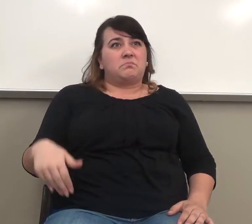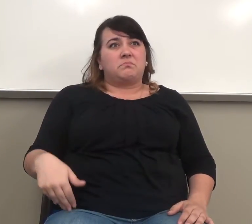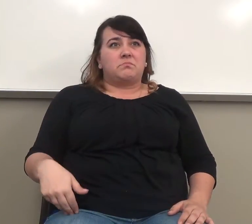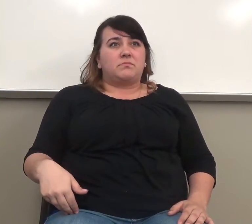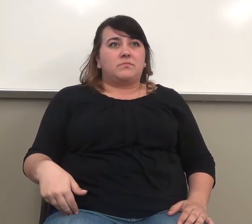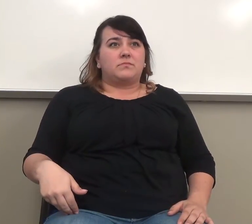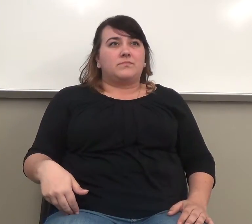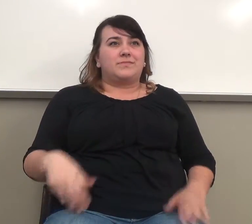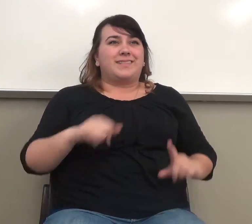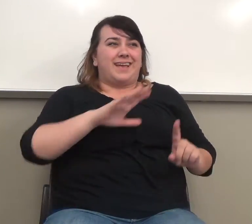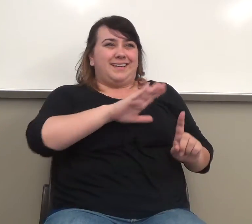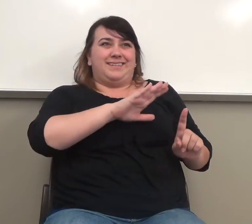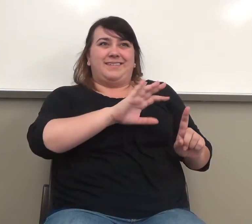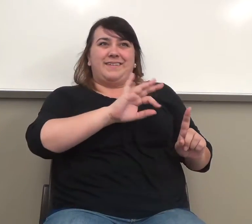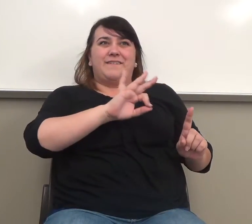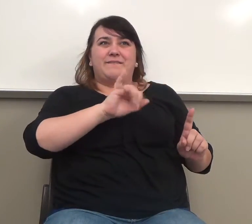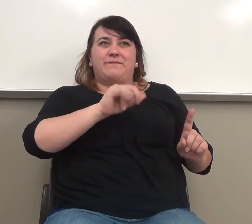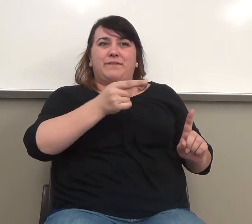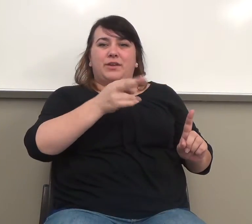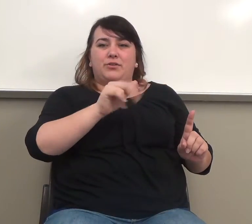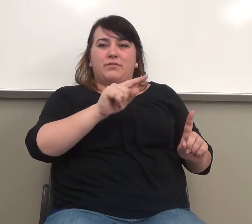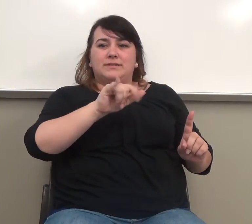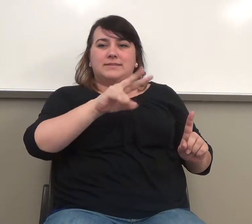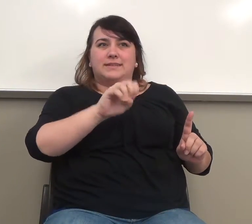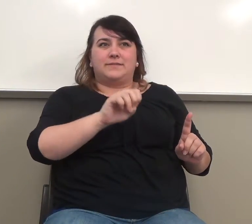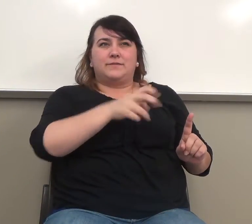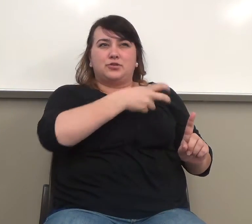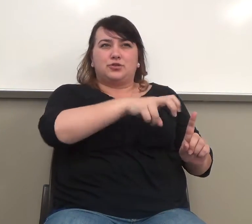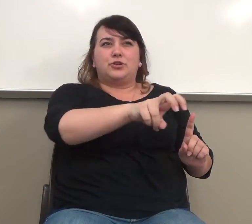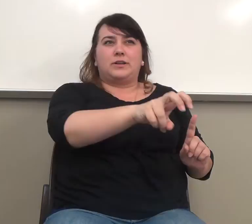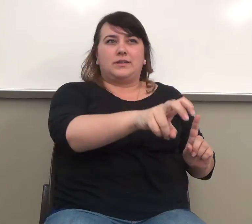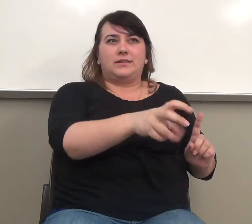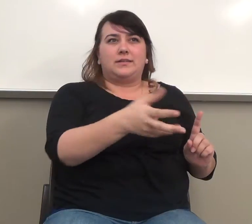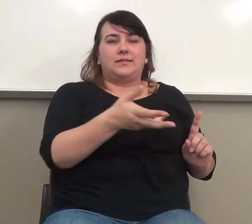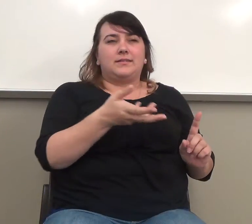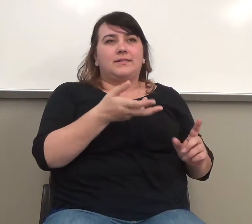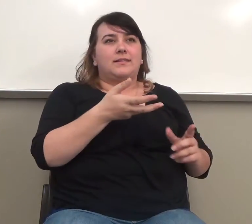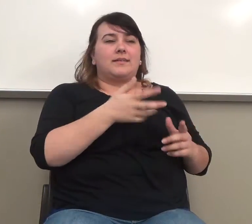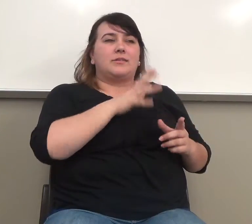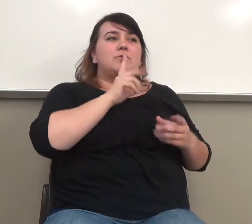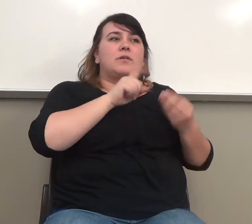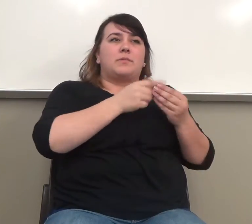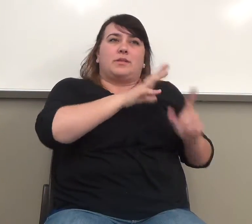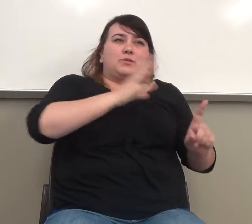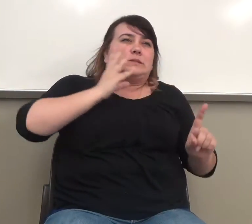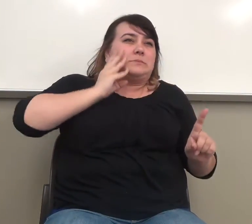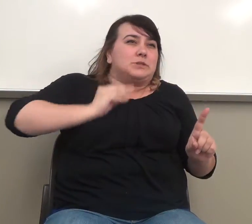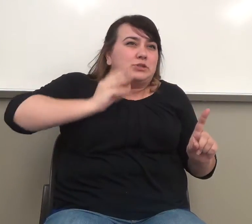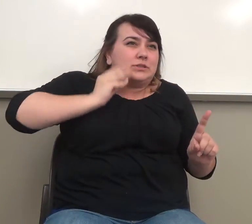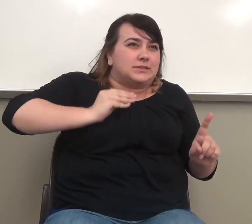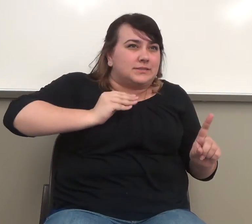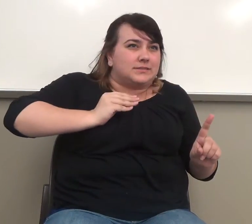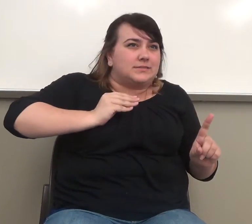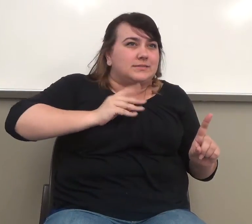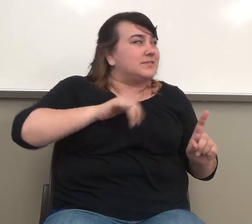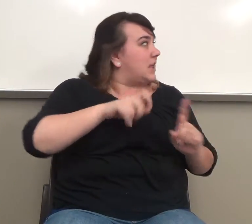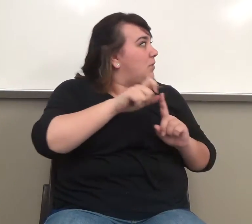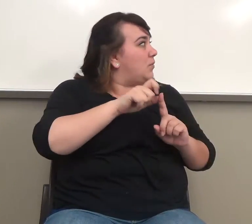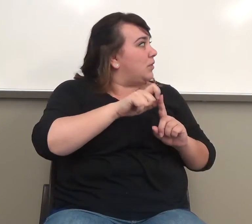Does that make sense? This person is speaking of a, and it's this one. This person